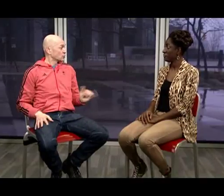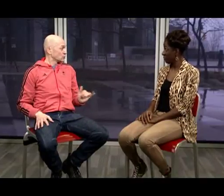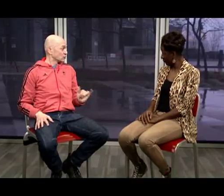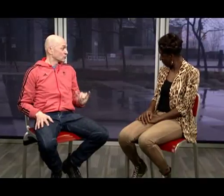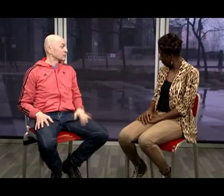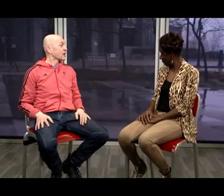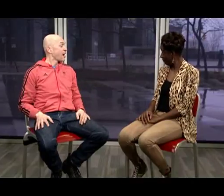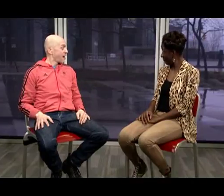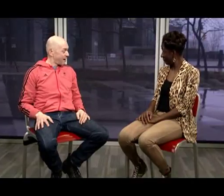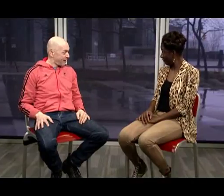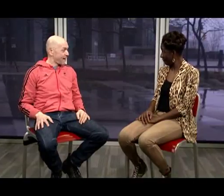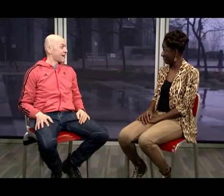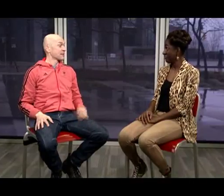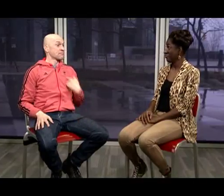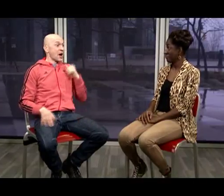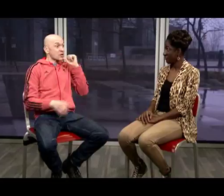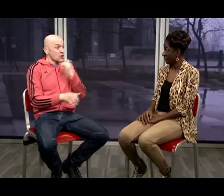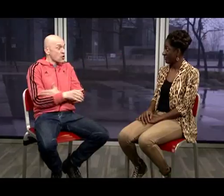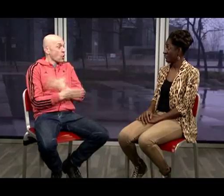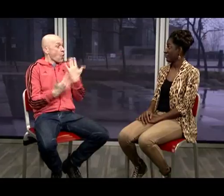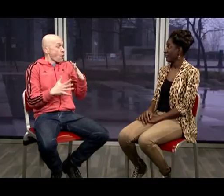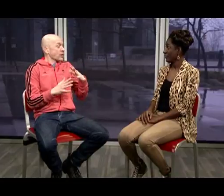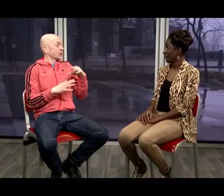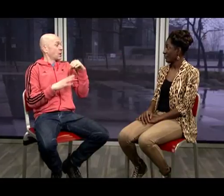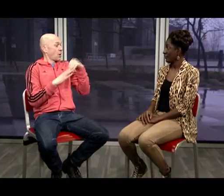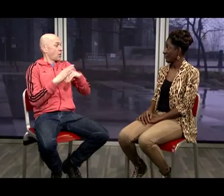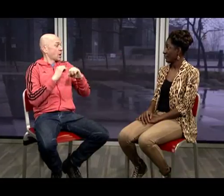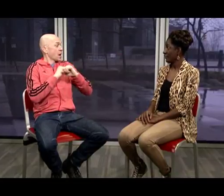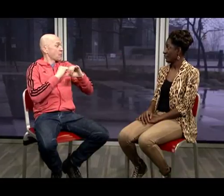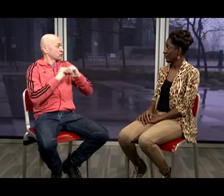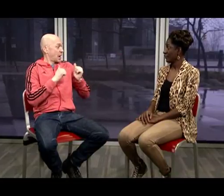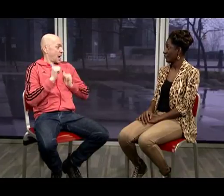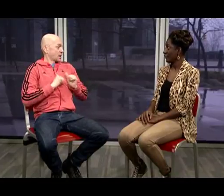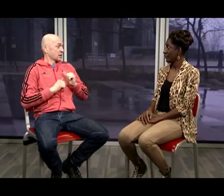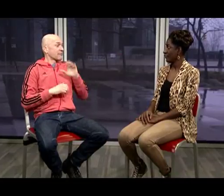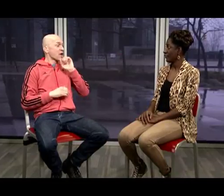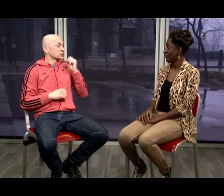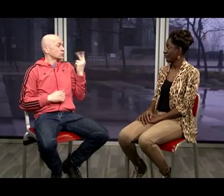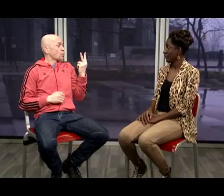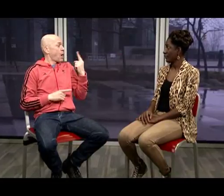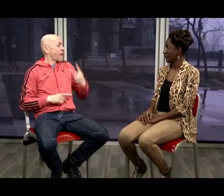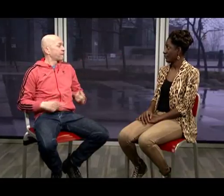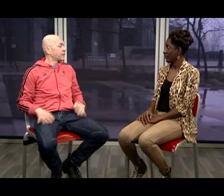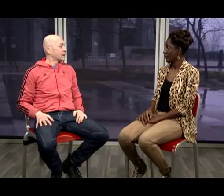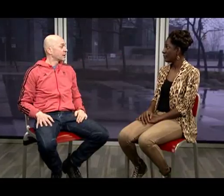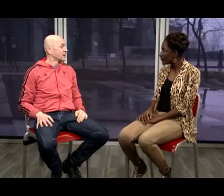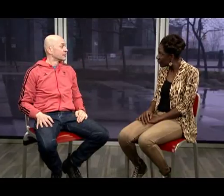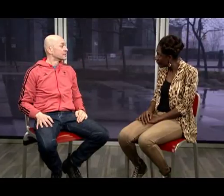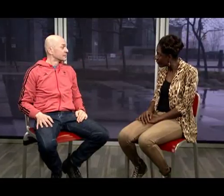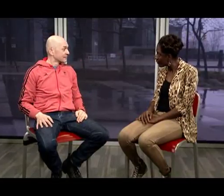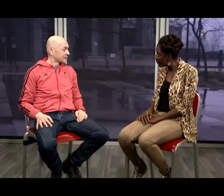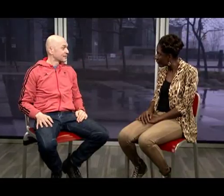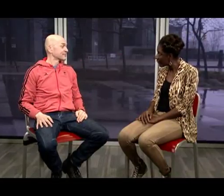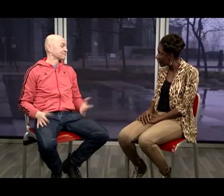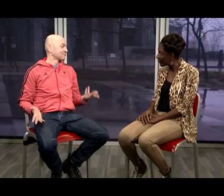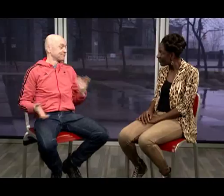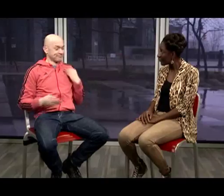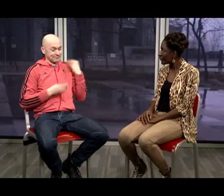And my kids are actors My daughter has already been in a commercial When she was two and a half Wow